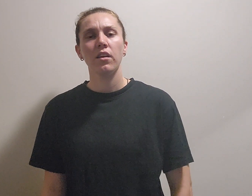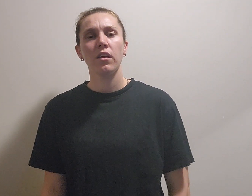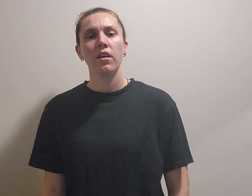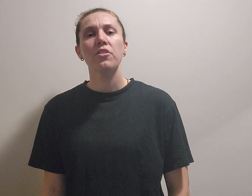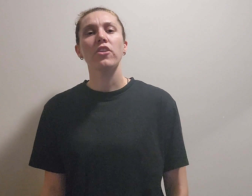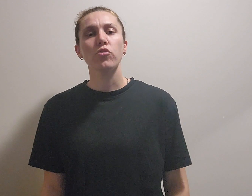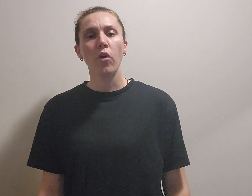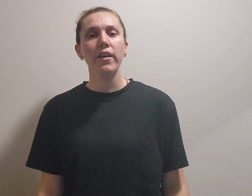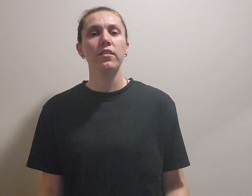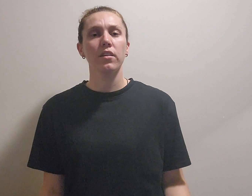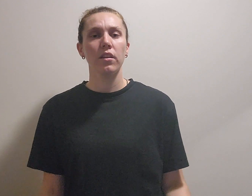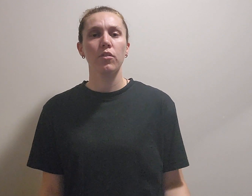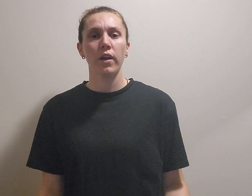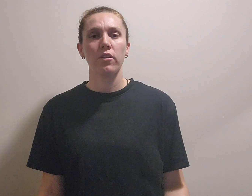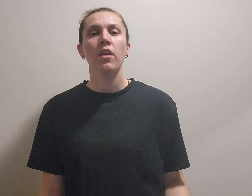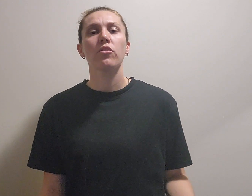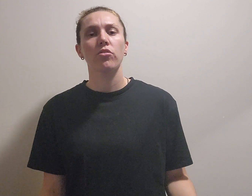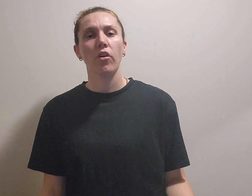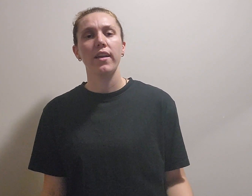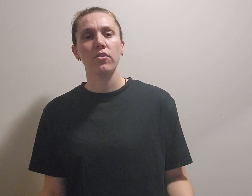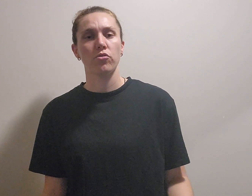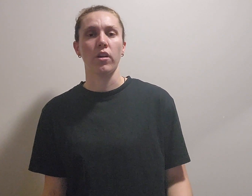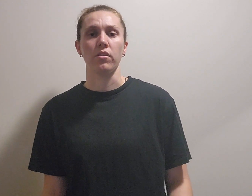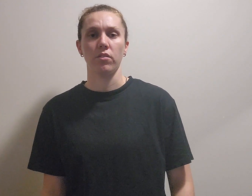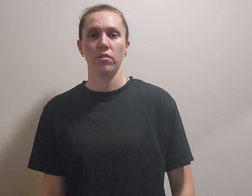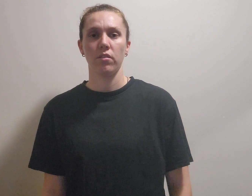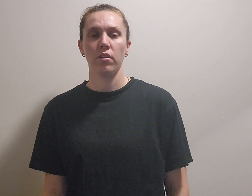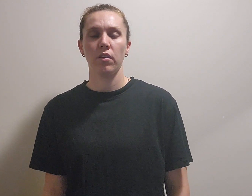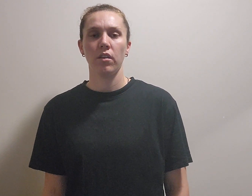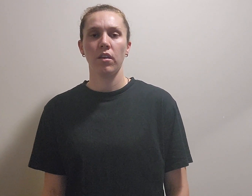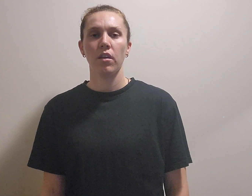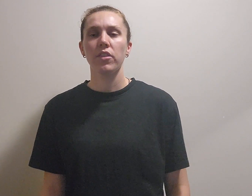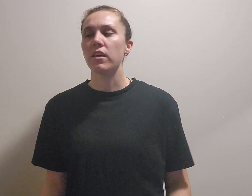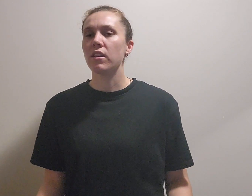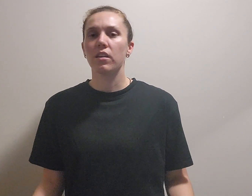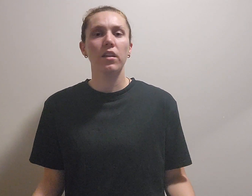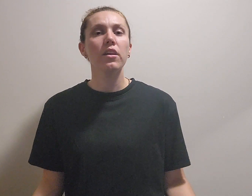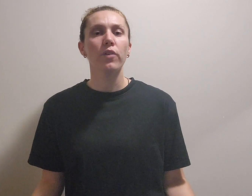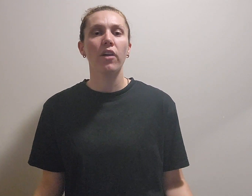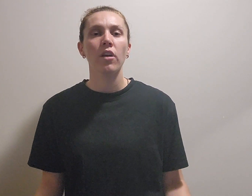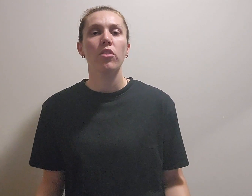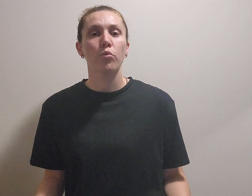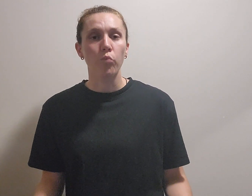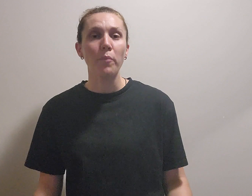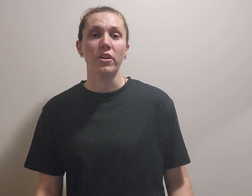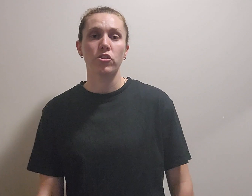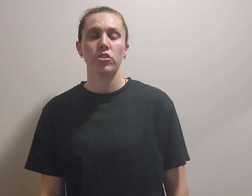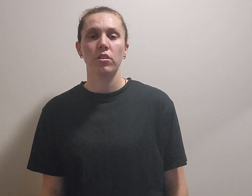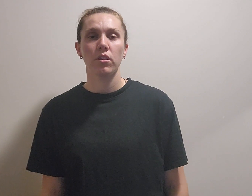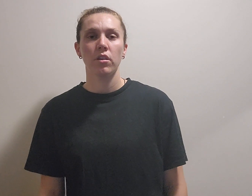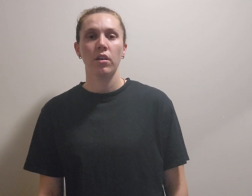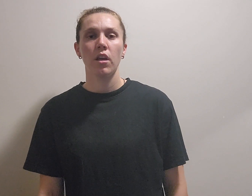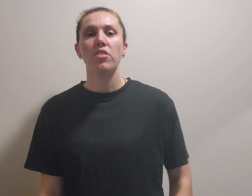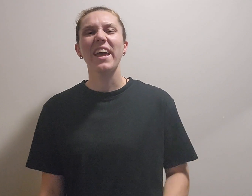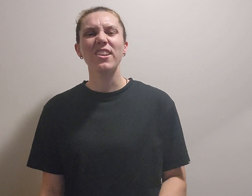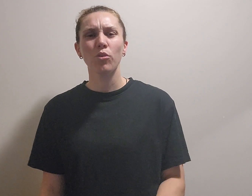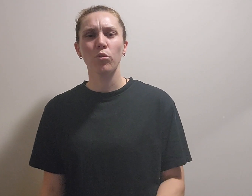They try to clear out society's drains. They clear out the rubbish. They do